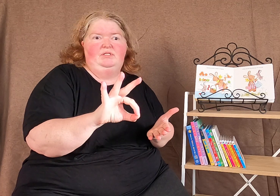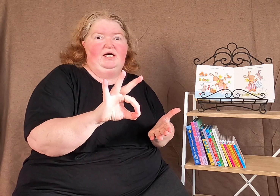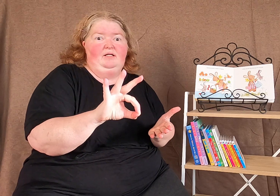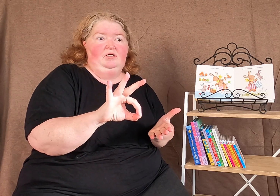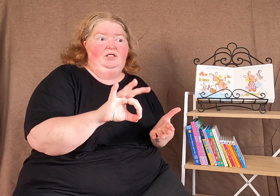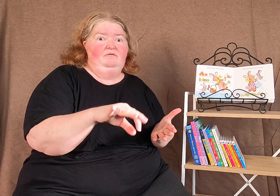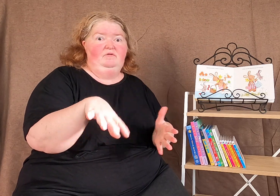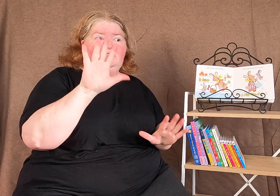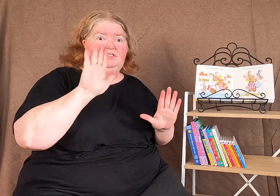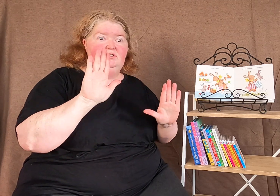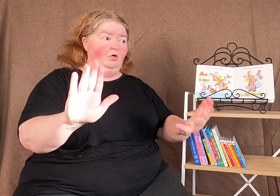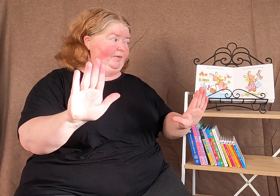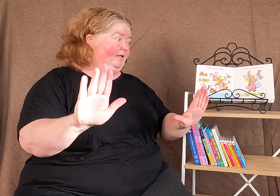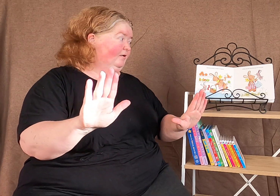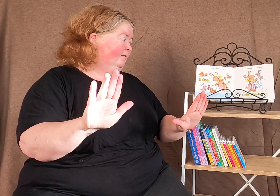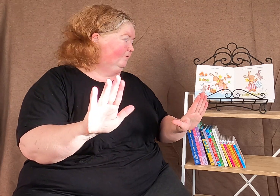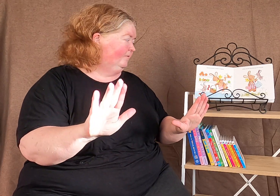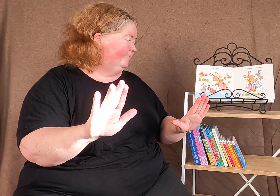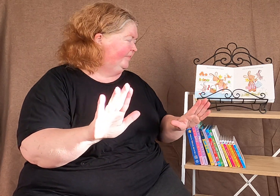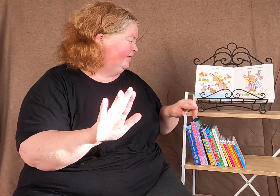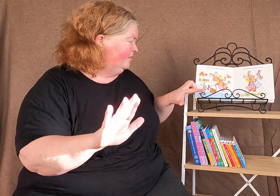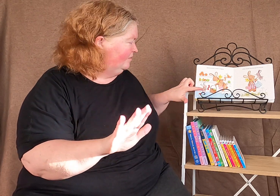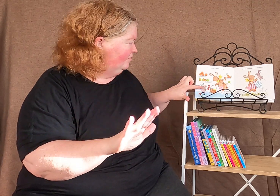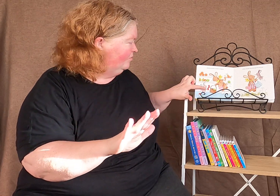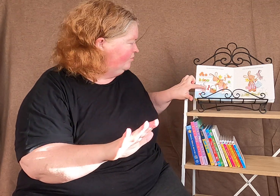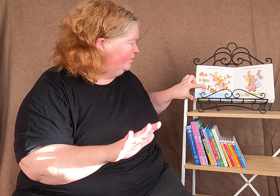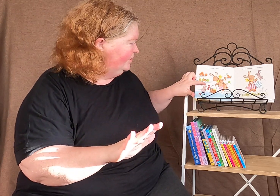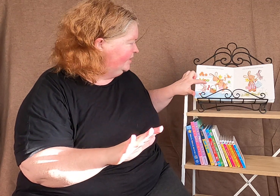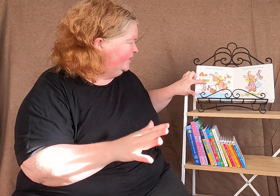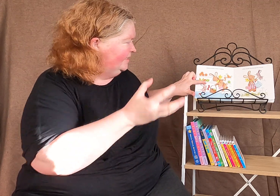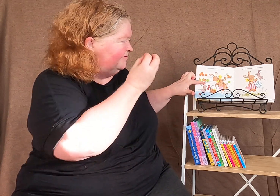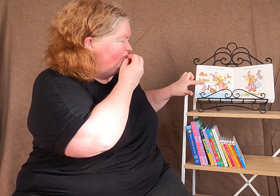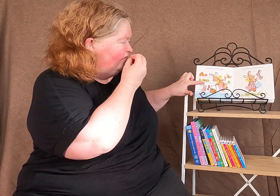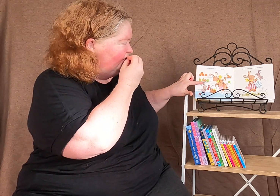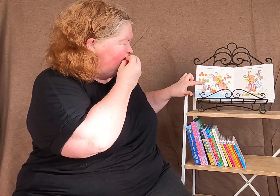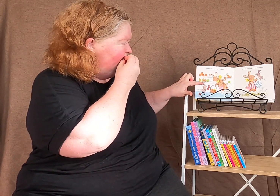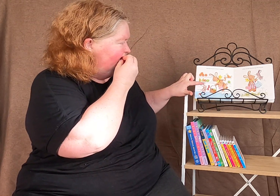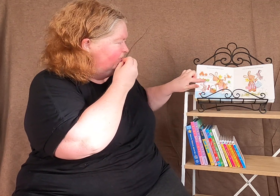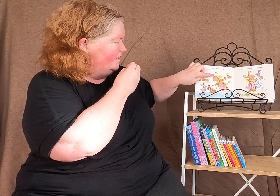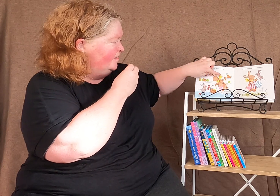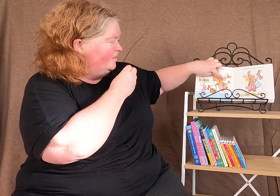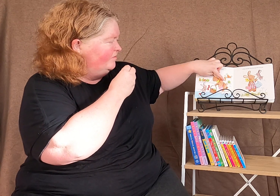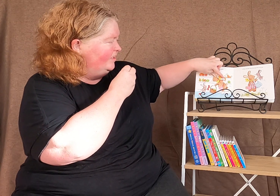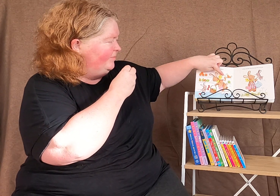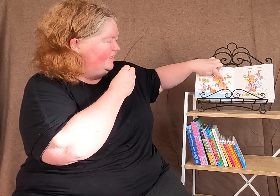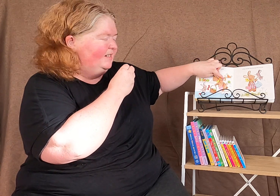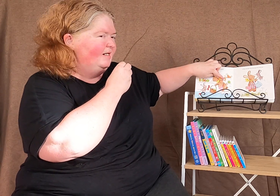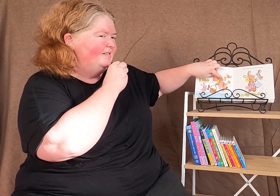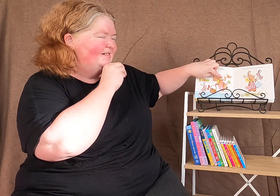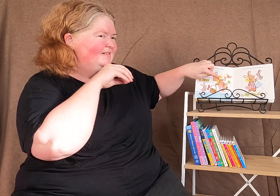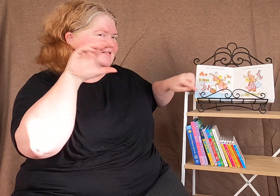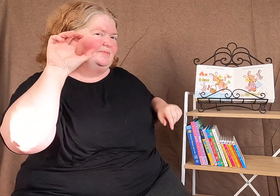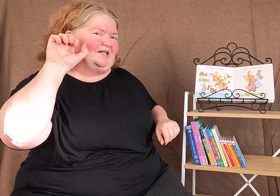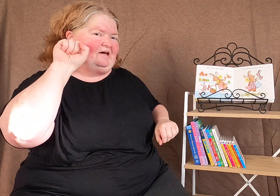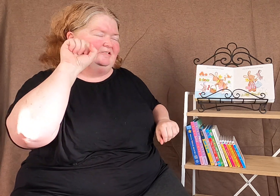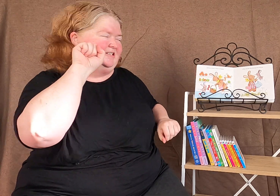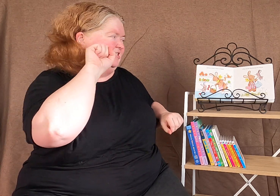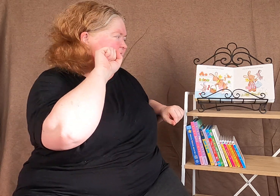even stopping. Look, they're getting some food. Look up here. Carrots.